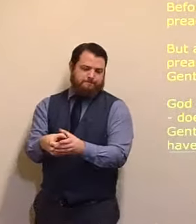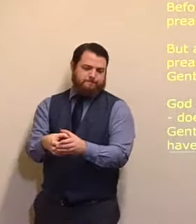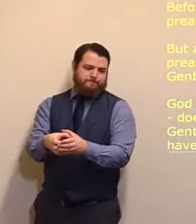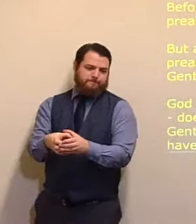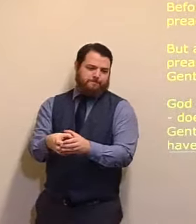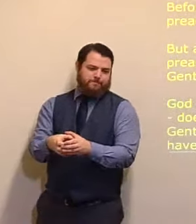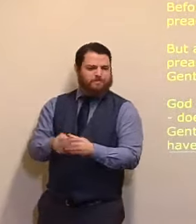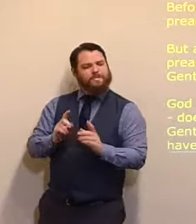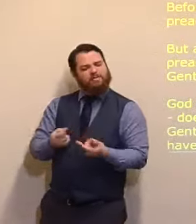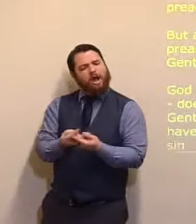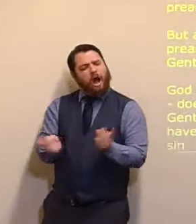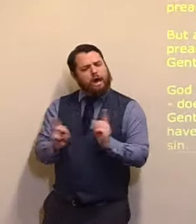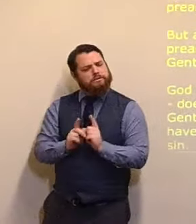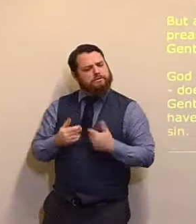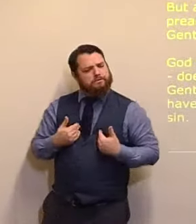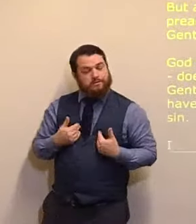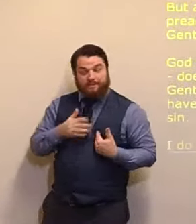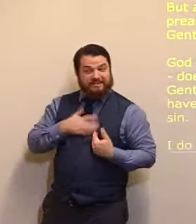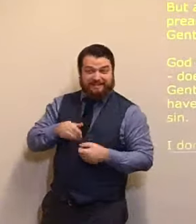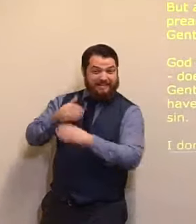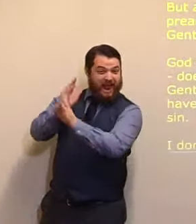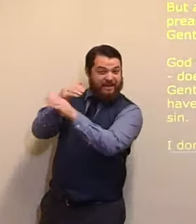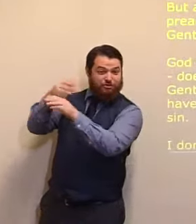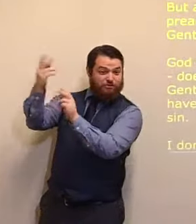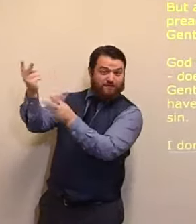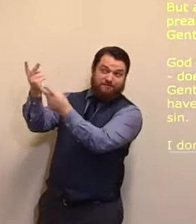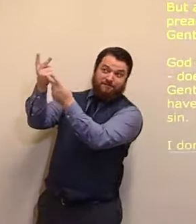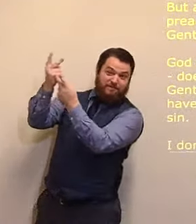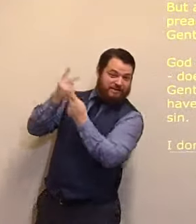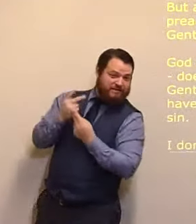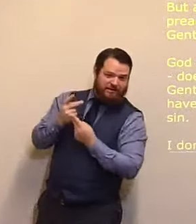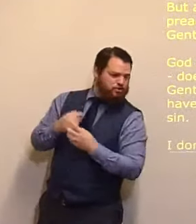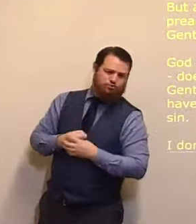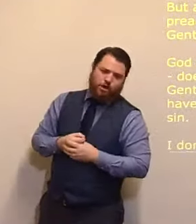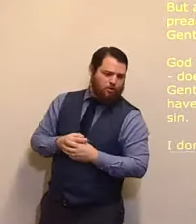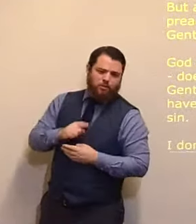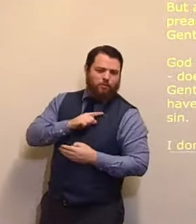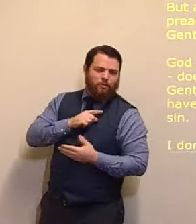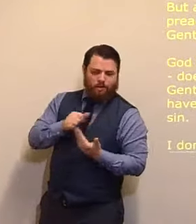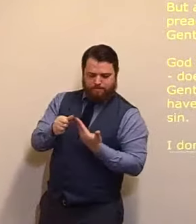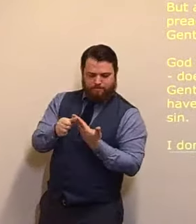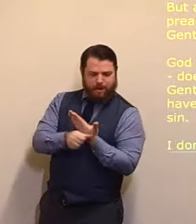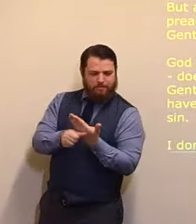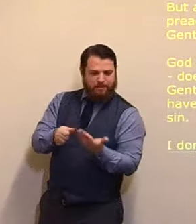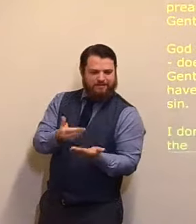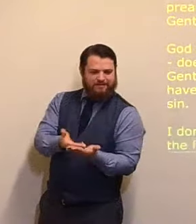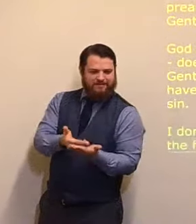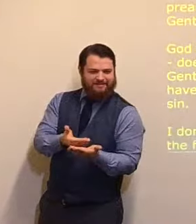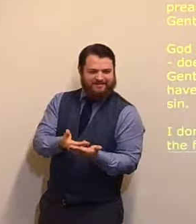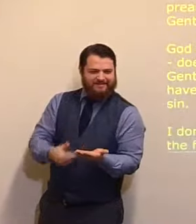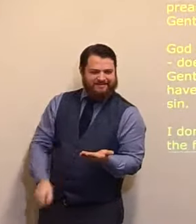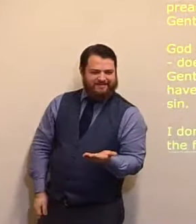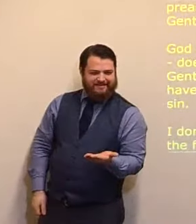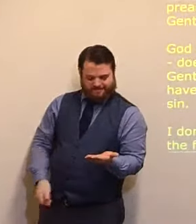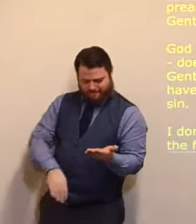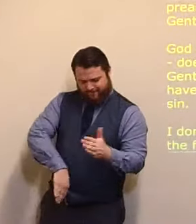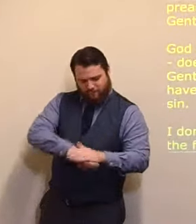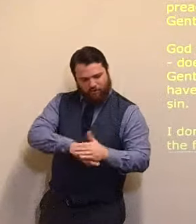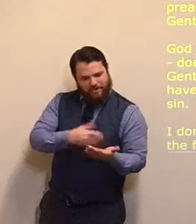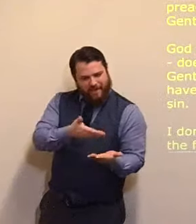We don't need an angel, speak to us. Because now, we have all the counsel of God. Everything we need to know, about